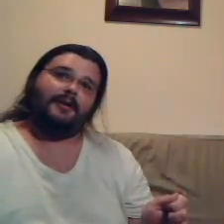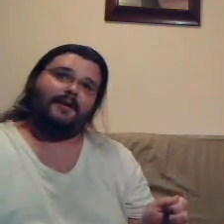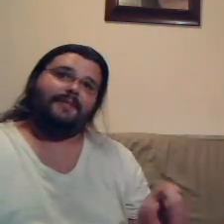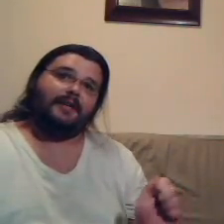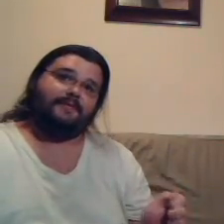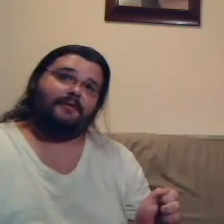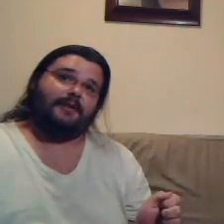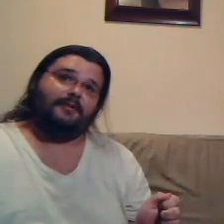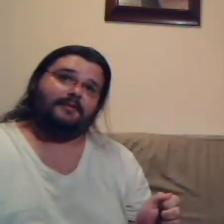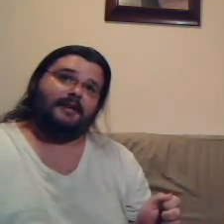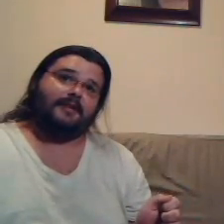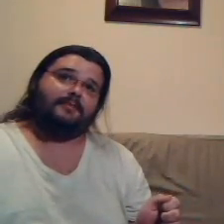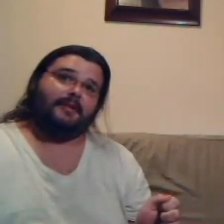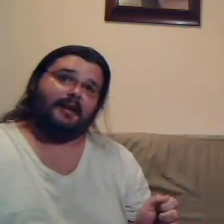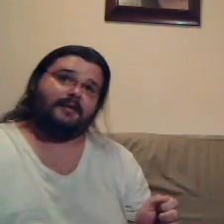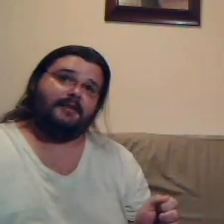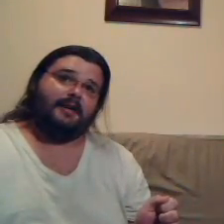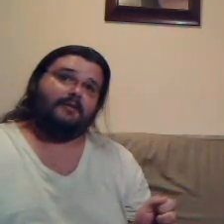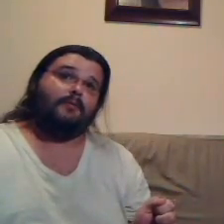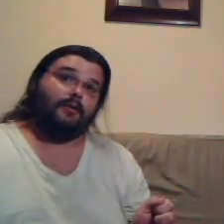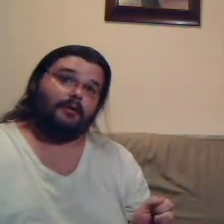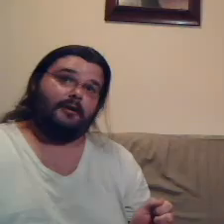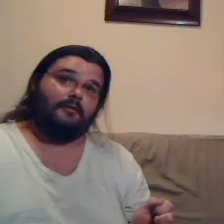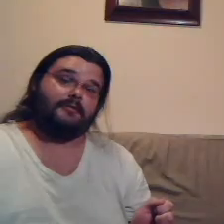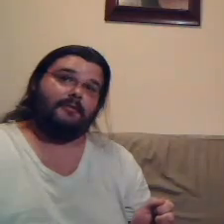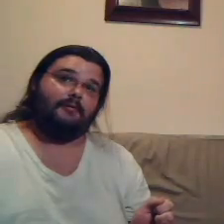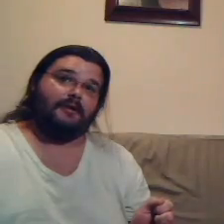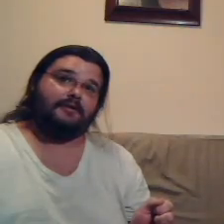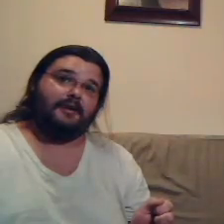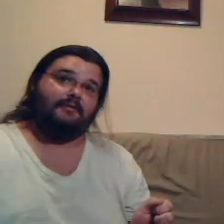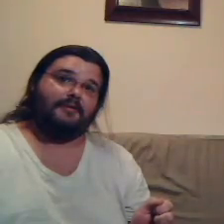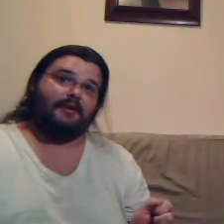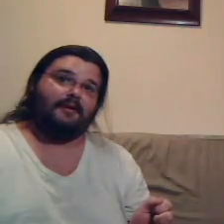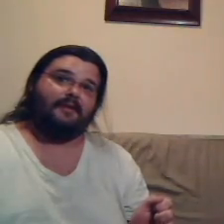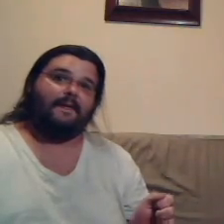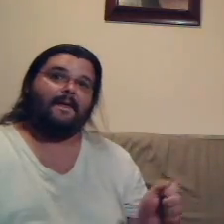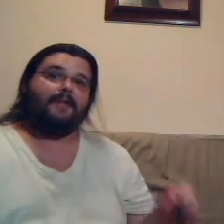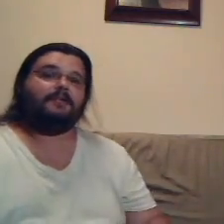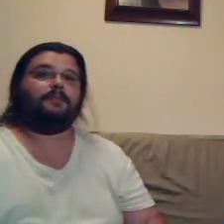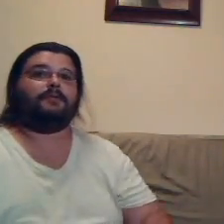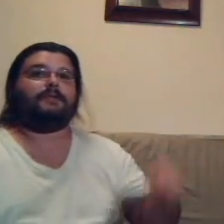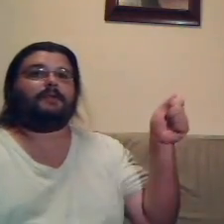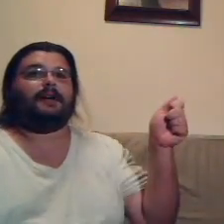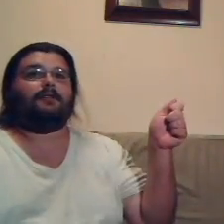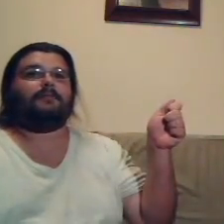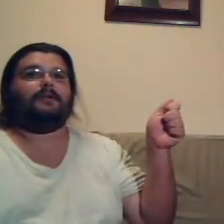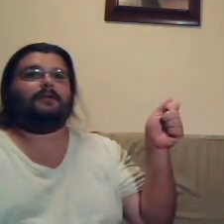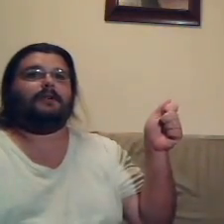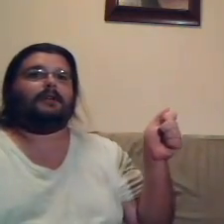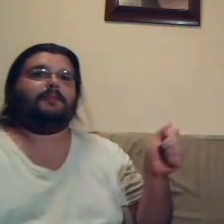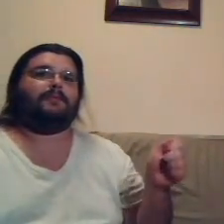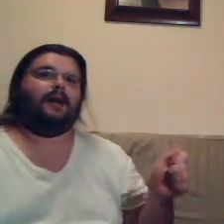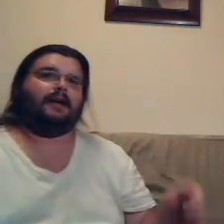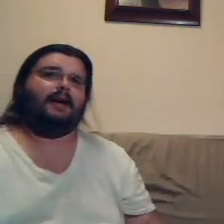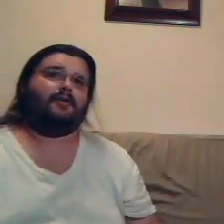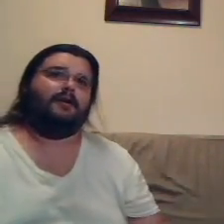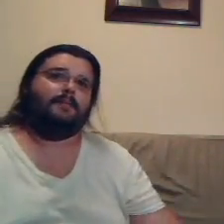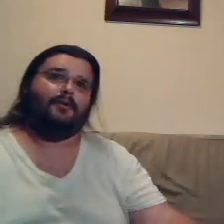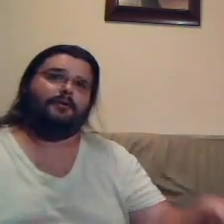Normally, it's 42 cents, but like I said, we're closed. We already shut everything off. She pulls up a dollar bill. And keep in mind, I had already pulled